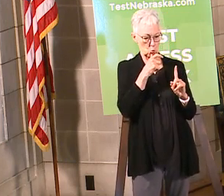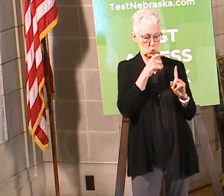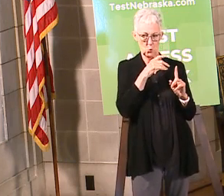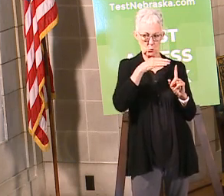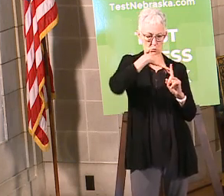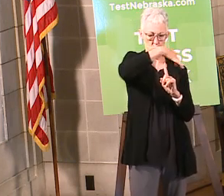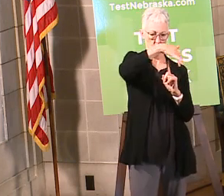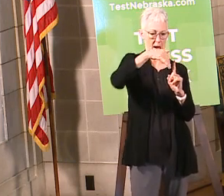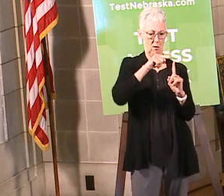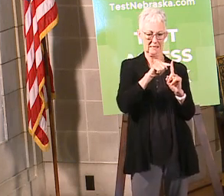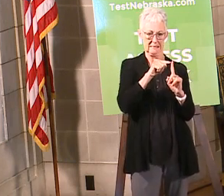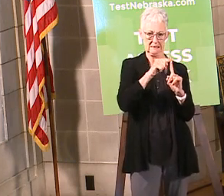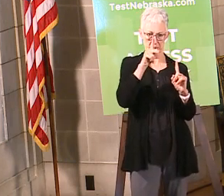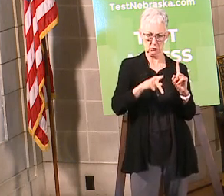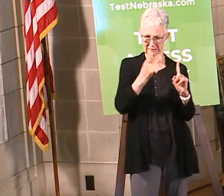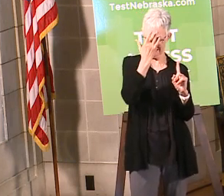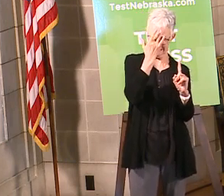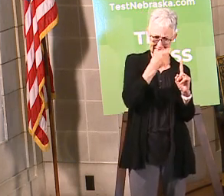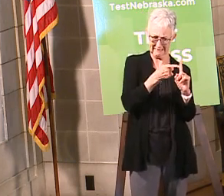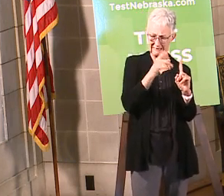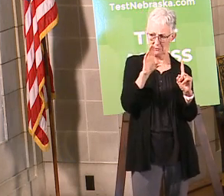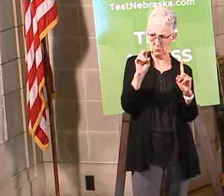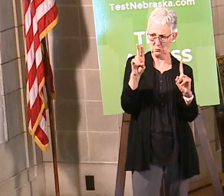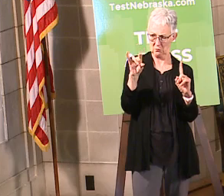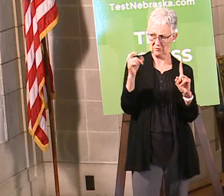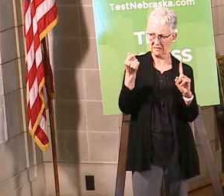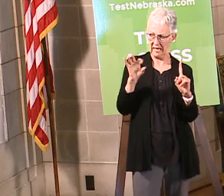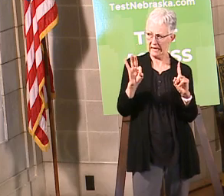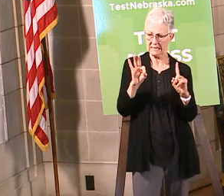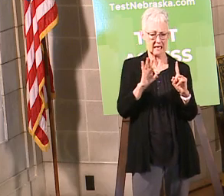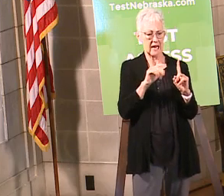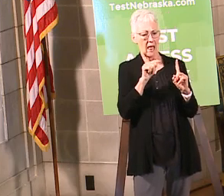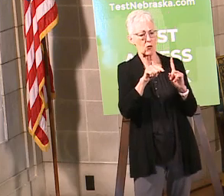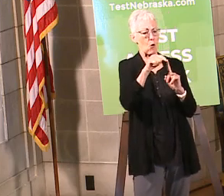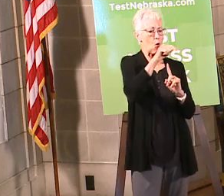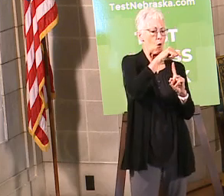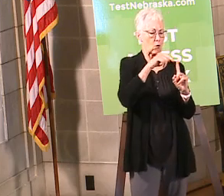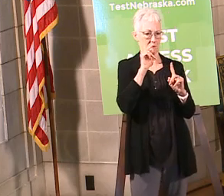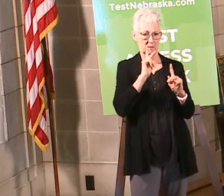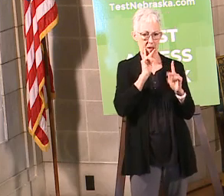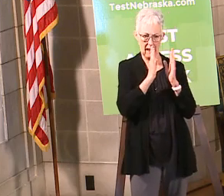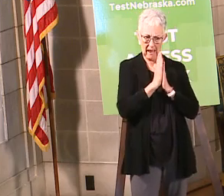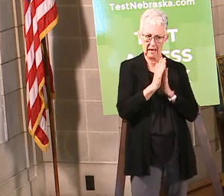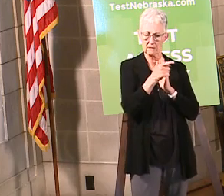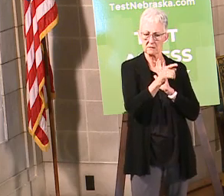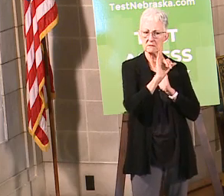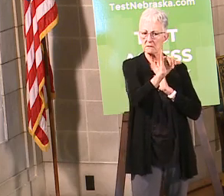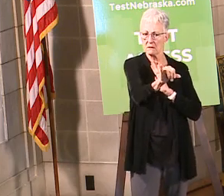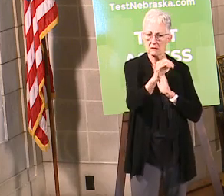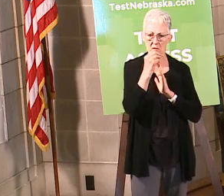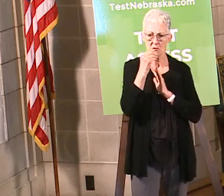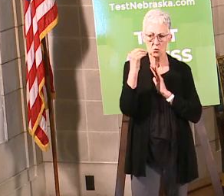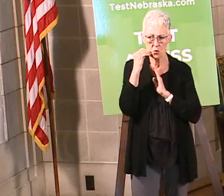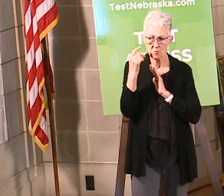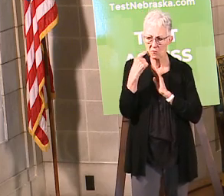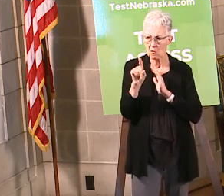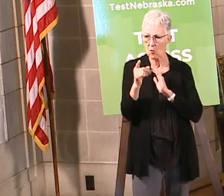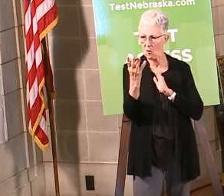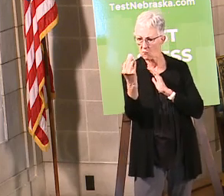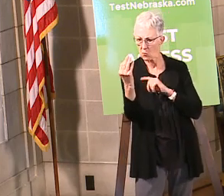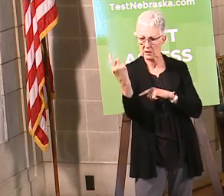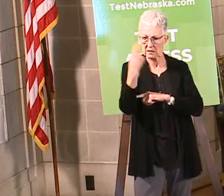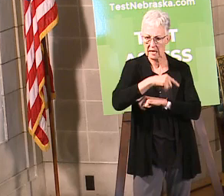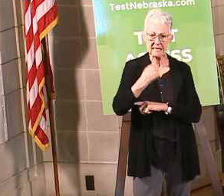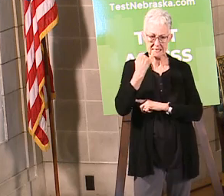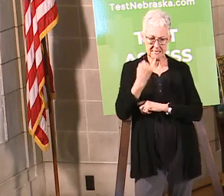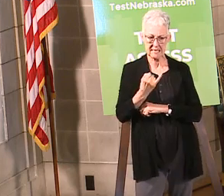will have maybe seven to 15 people that they can devote to that. And in some cases, it's even fewer number of people. So